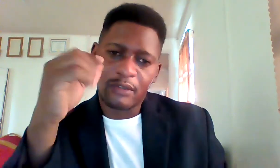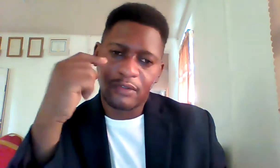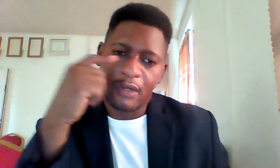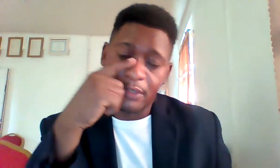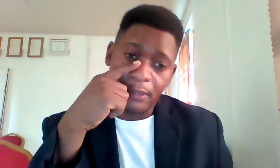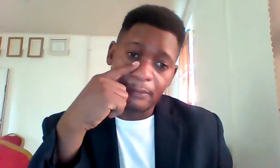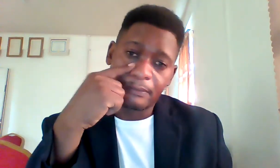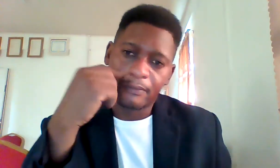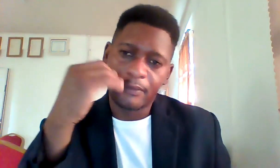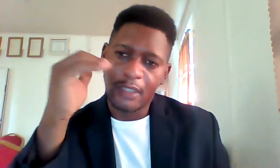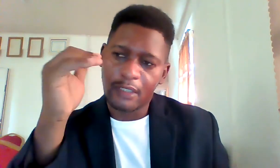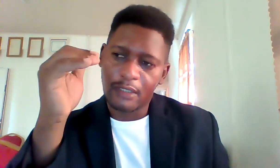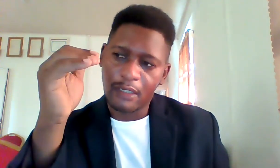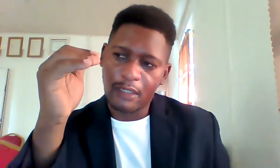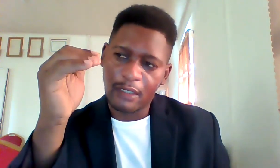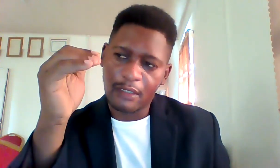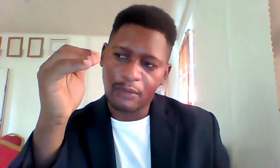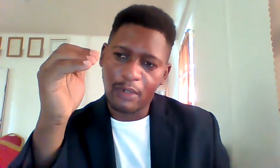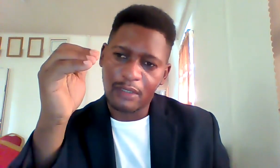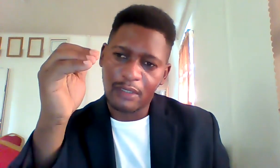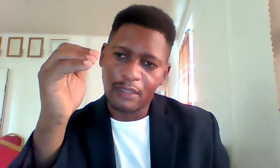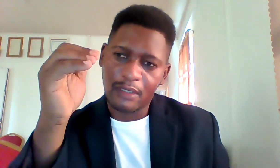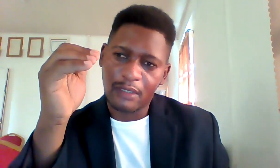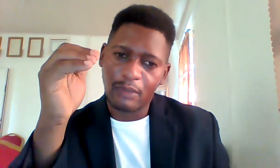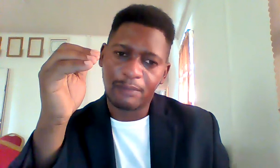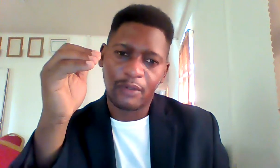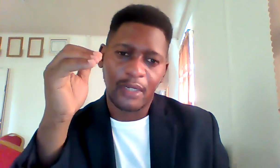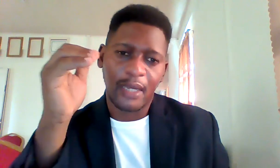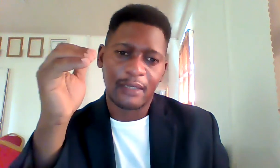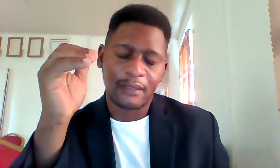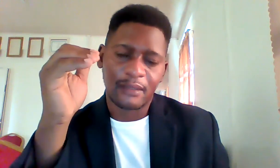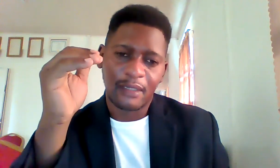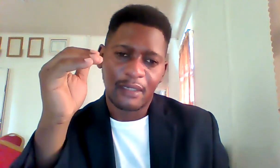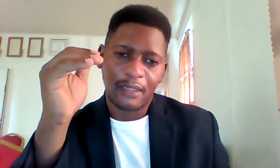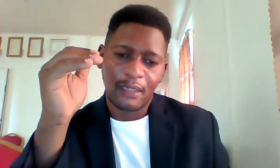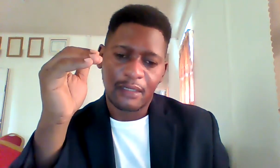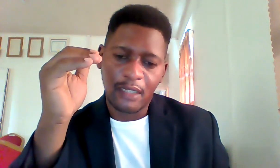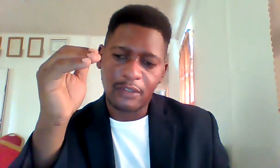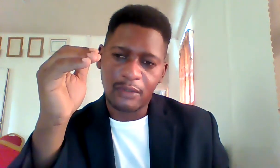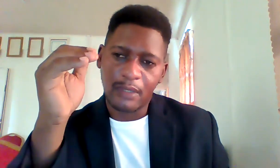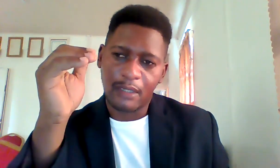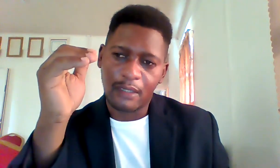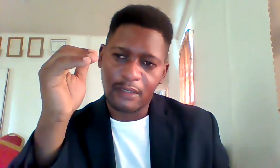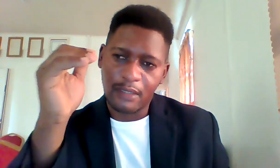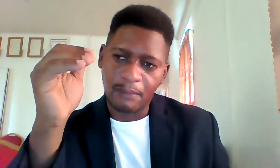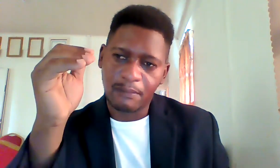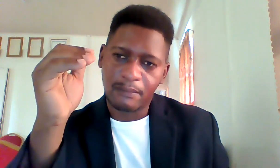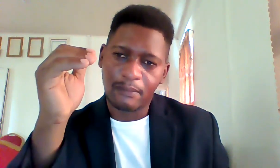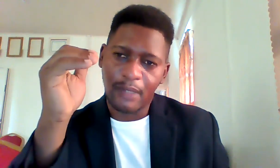structure it it it is what will be your guide it tells you a step-by